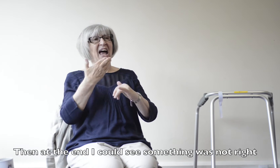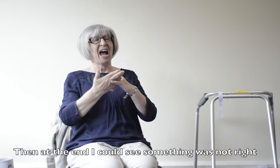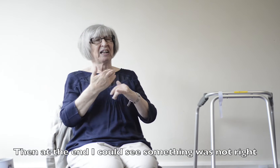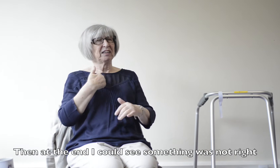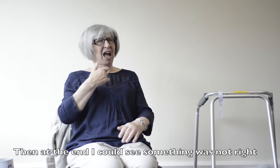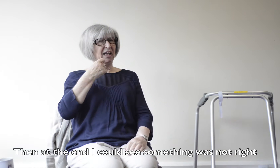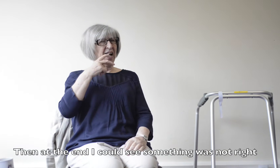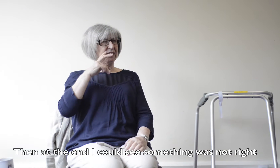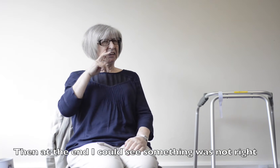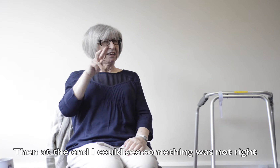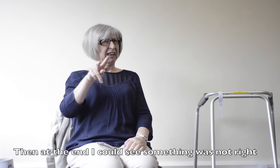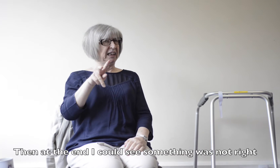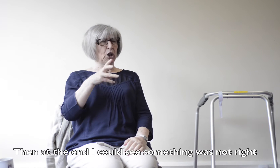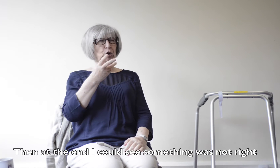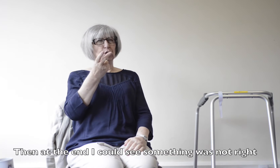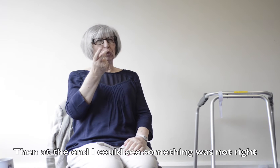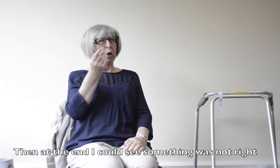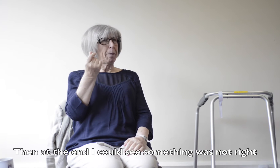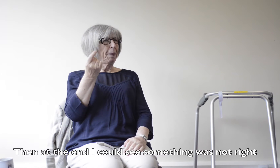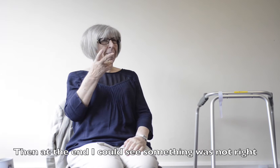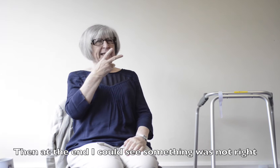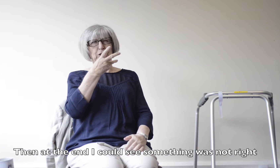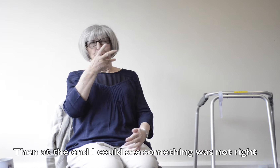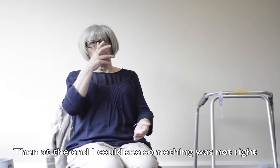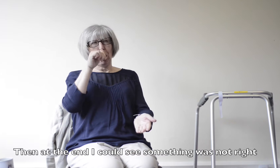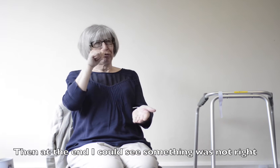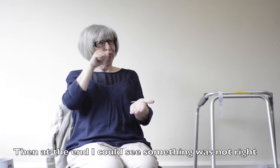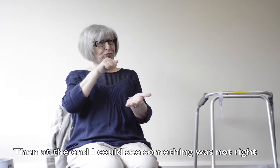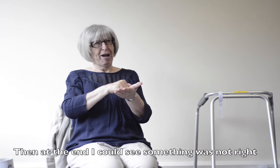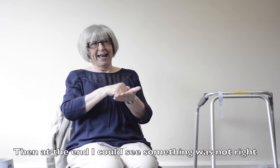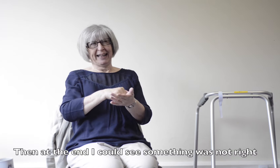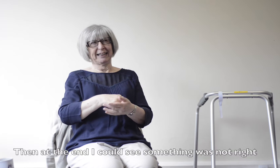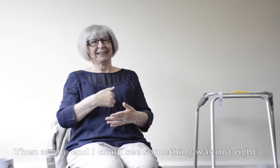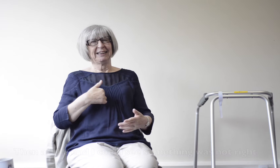And he could sense, as could I, that something wasn't right.